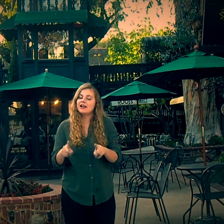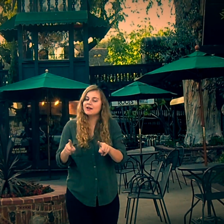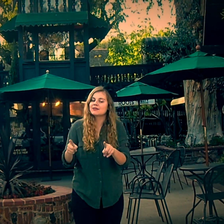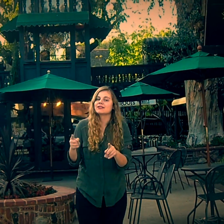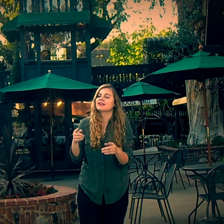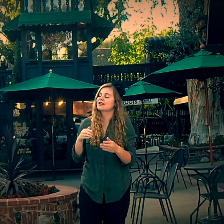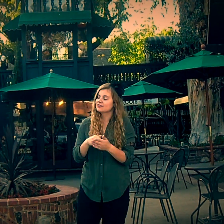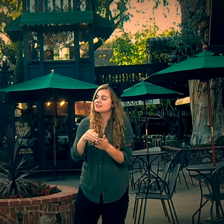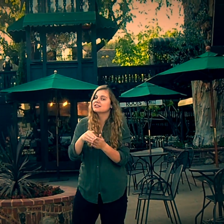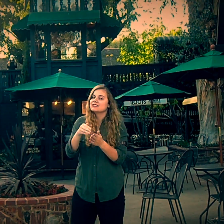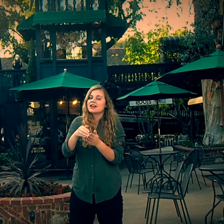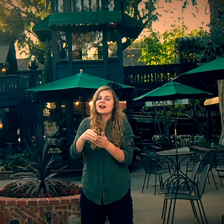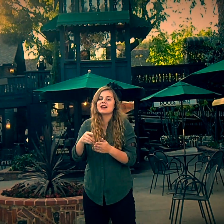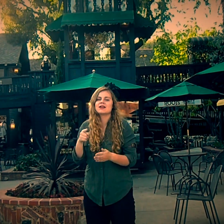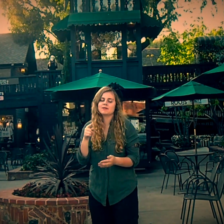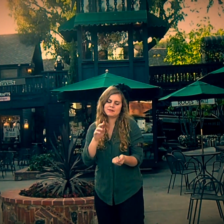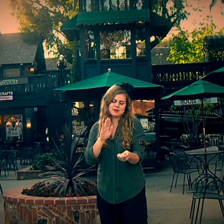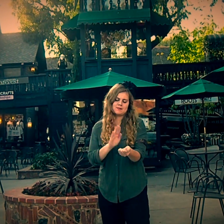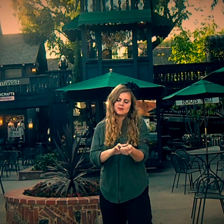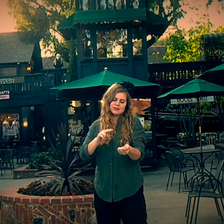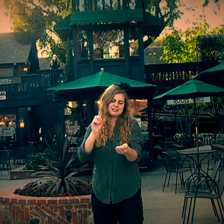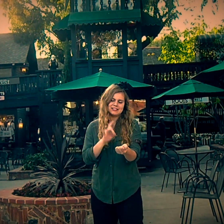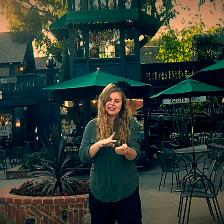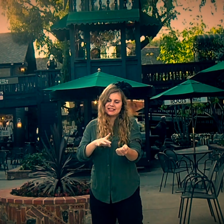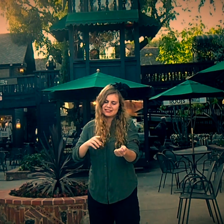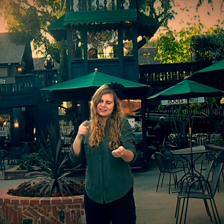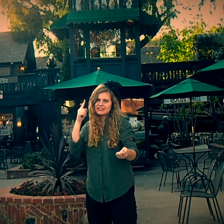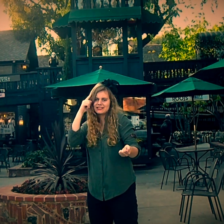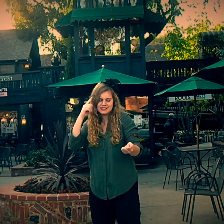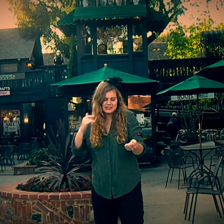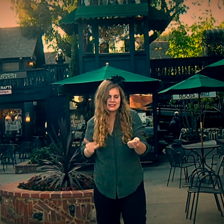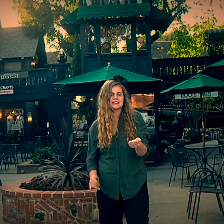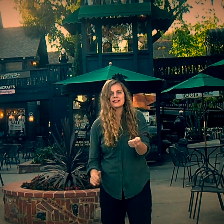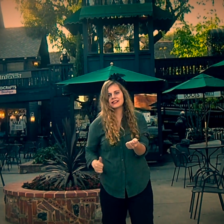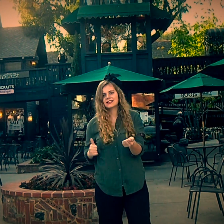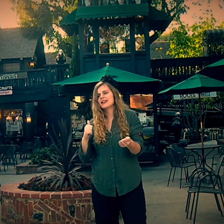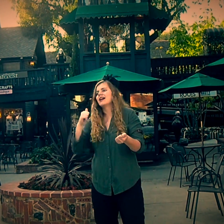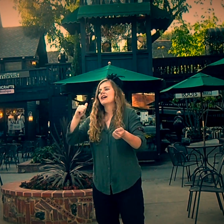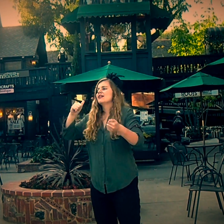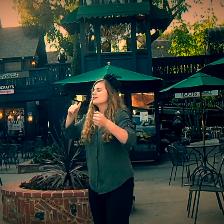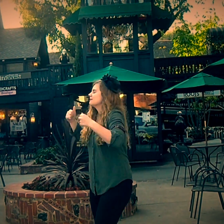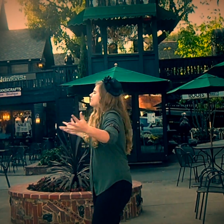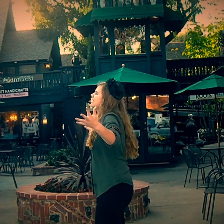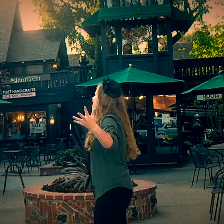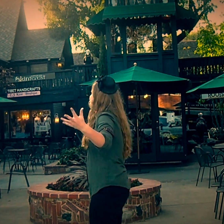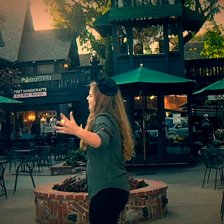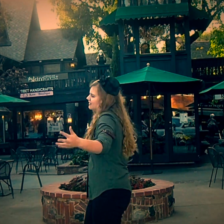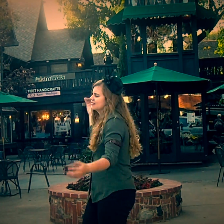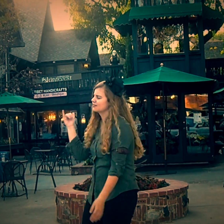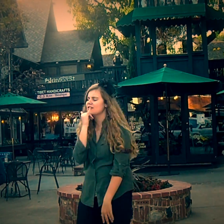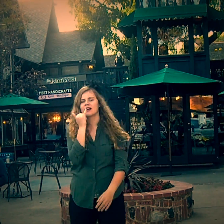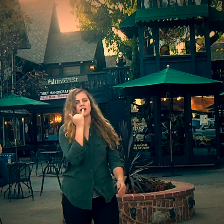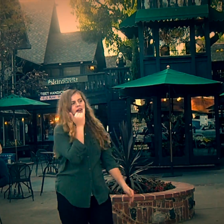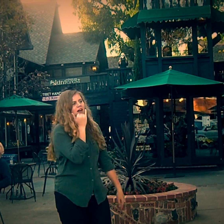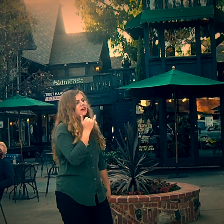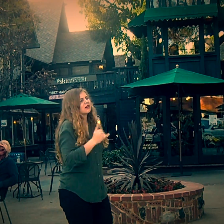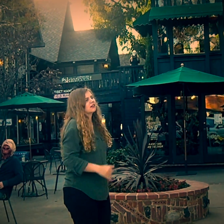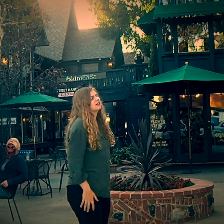there a thousand times You hit your butt because it means you're still alive And everything's wrong It